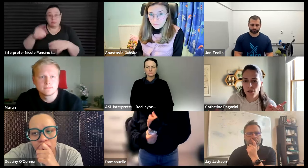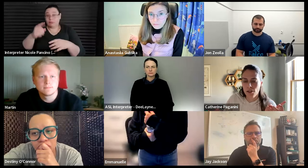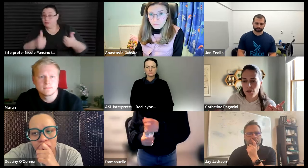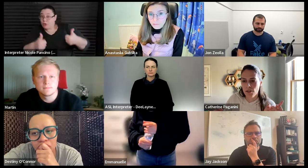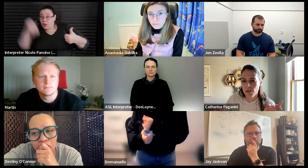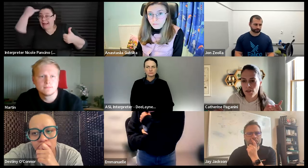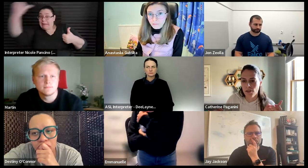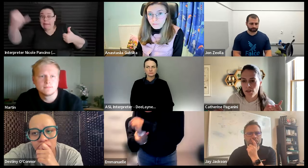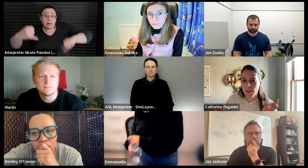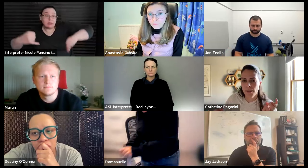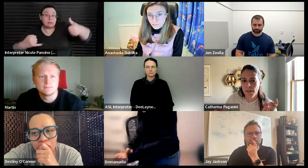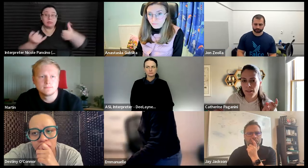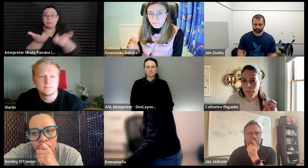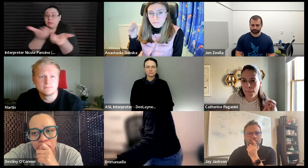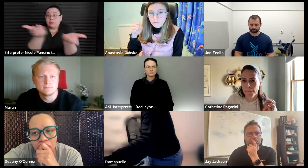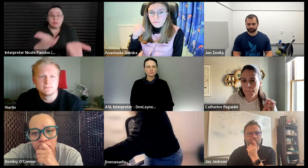because